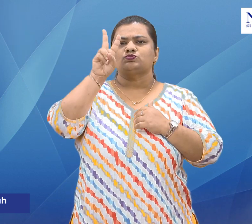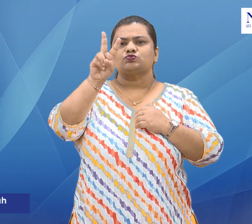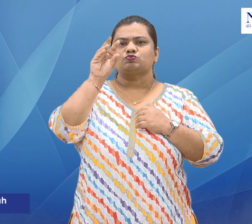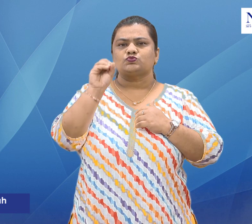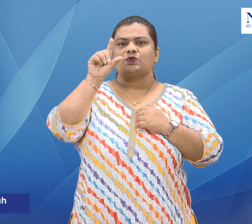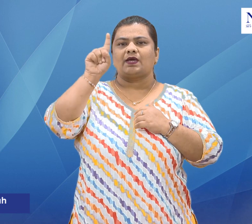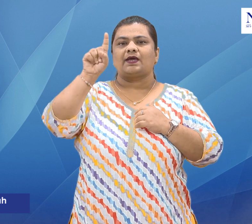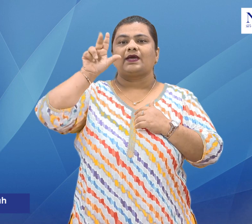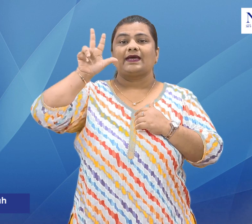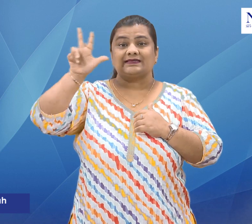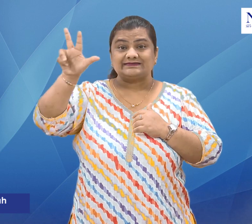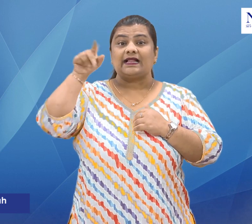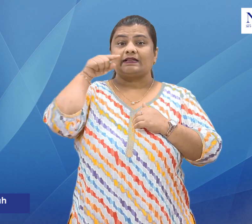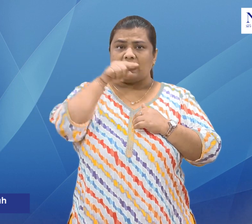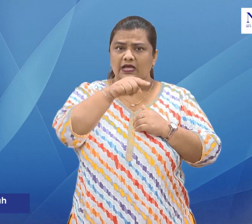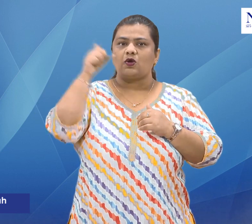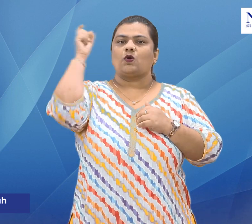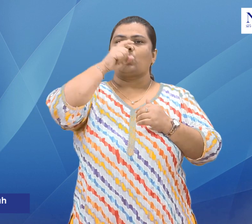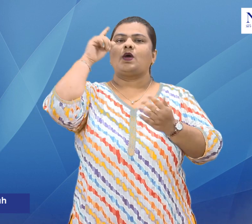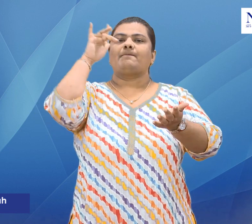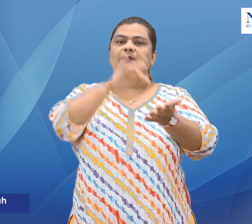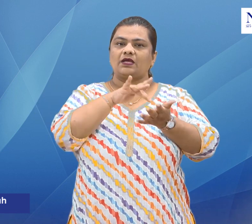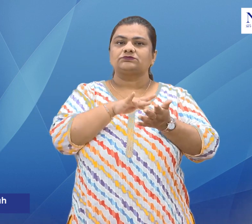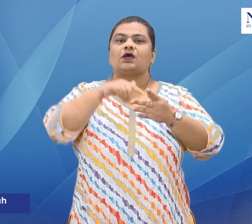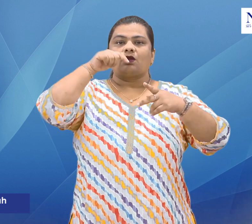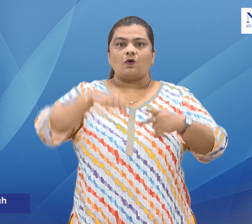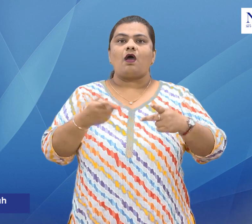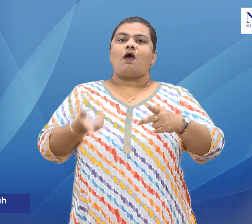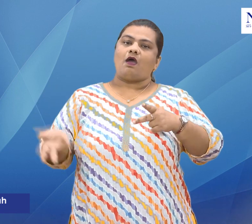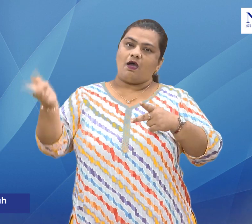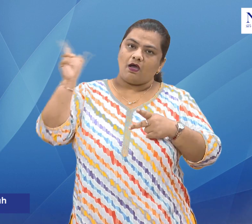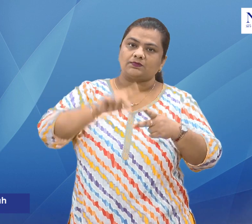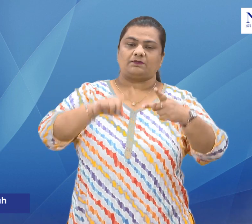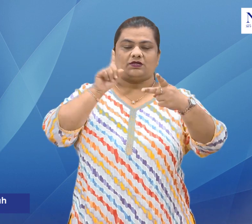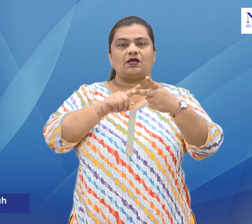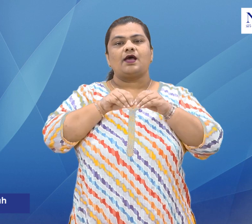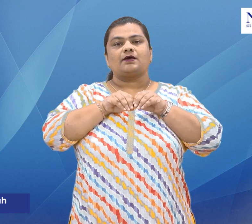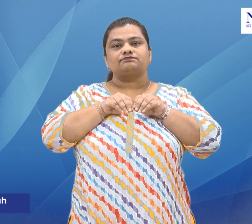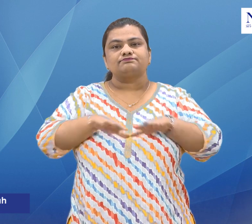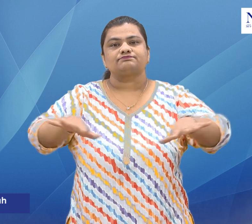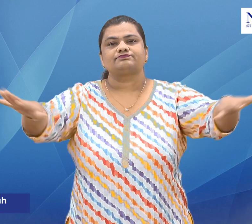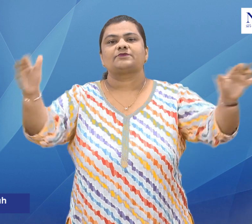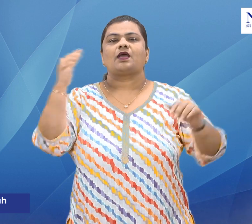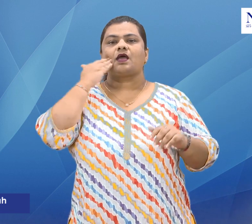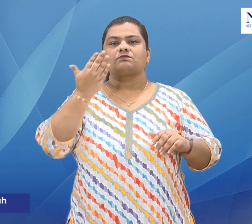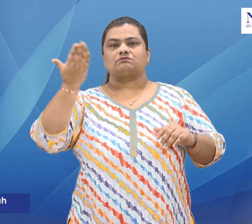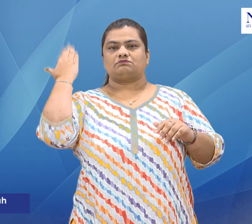and again in Korykod in 2021. Bad surveillance would be strengthened in all districts and the public alerted of